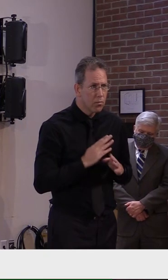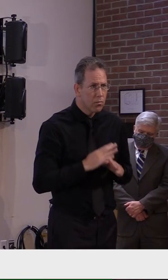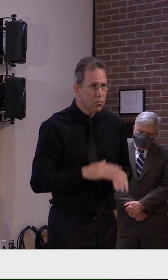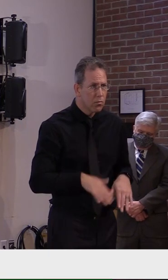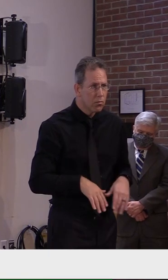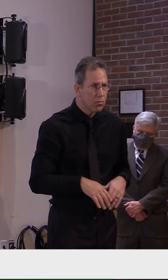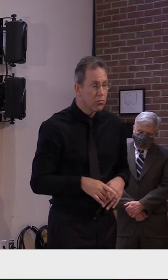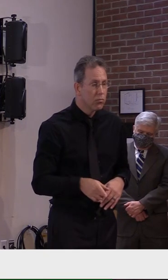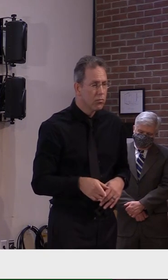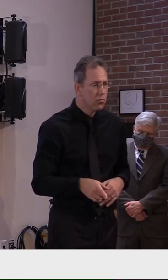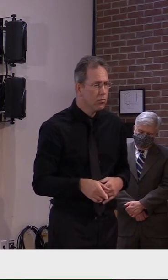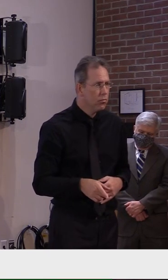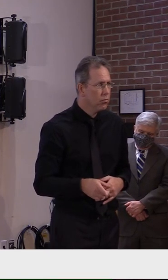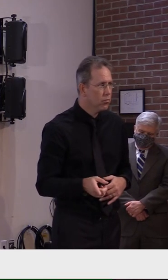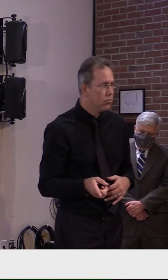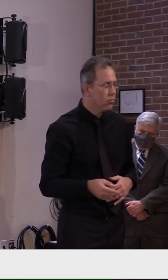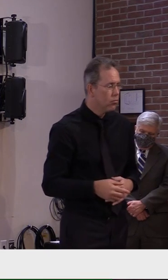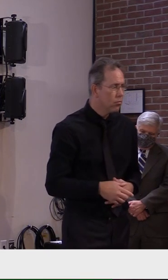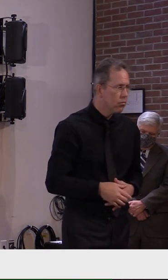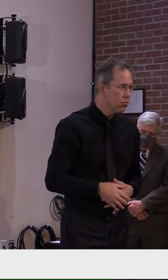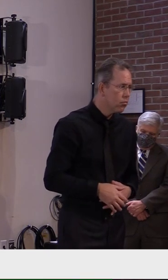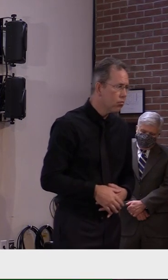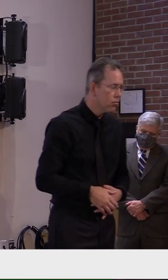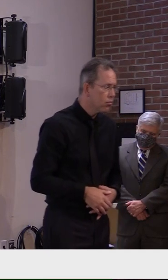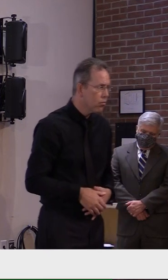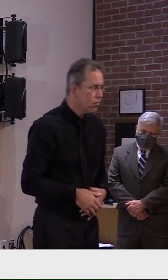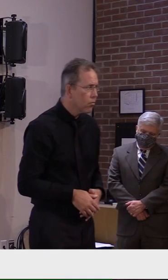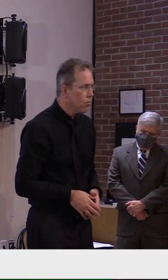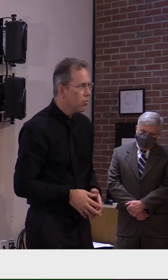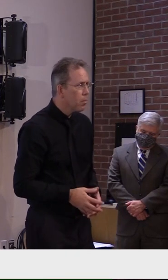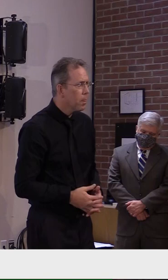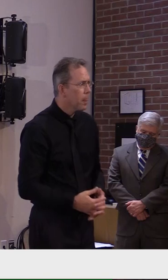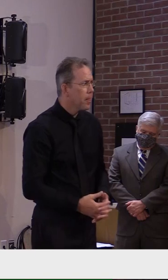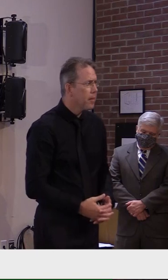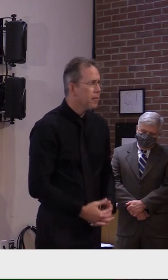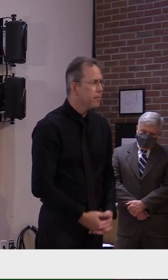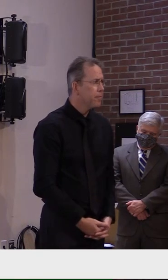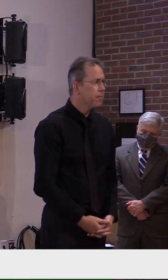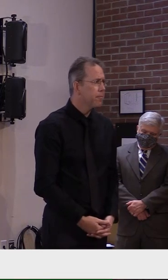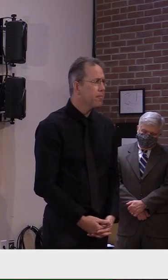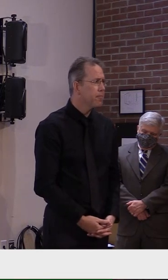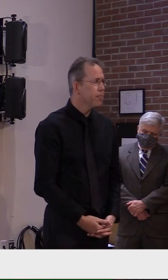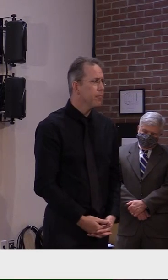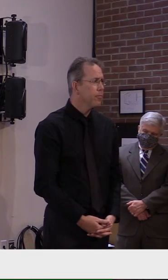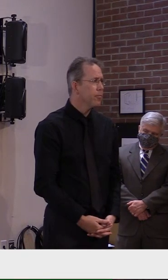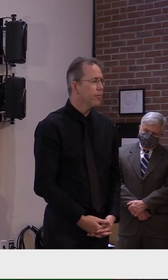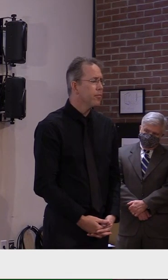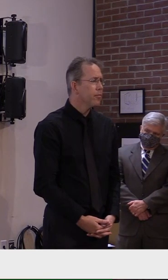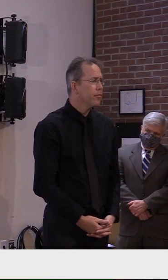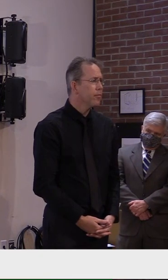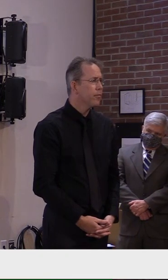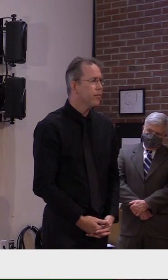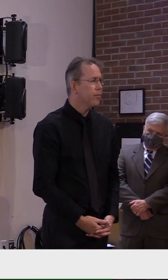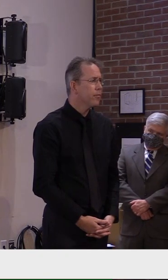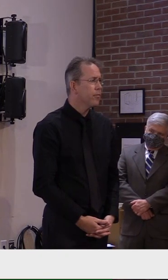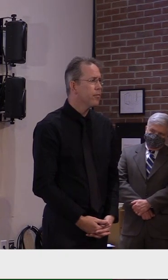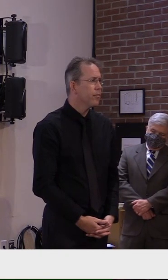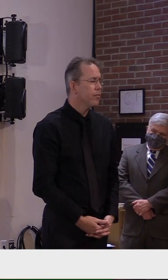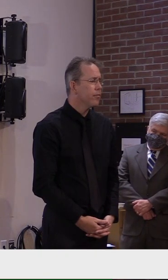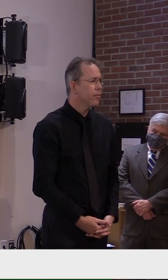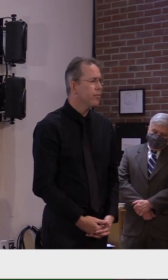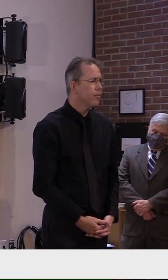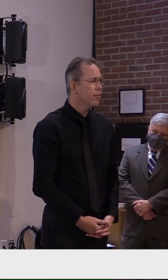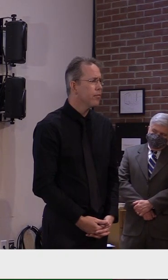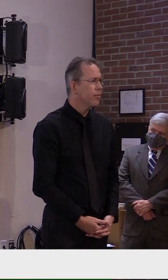Hello. Governor. Um, I have a couple of questions from a comment that submitted by, uh,